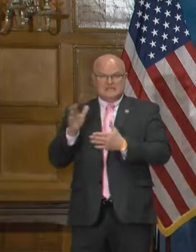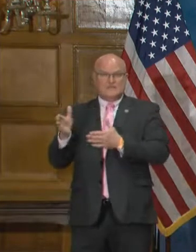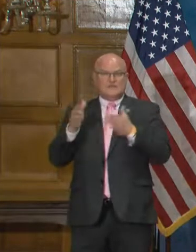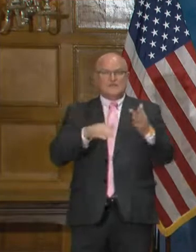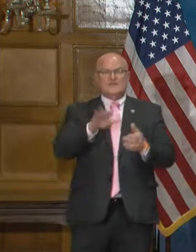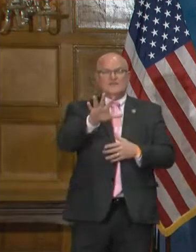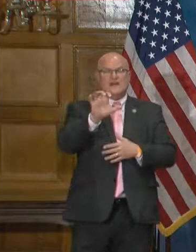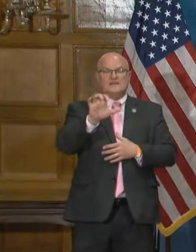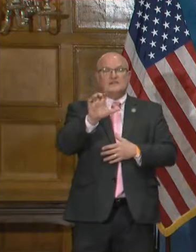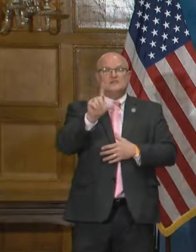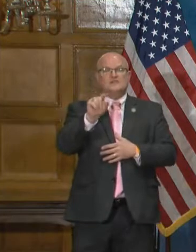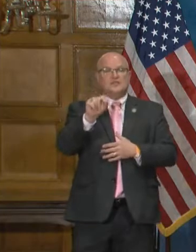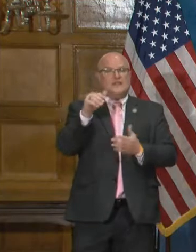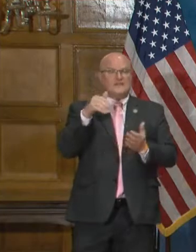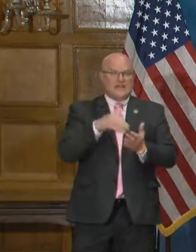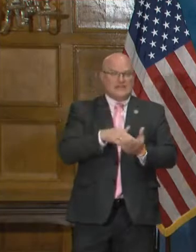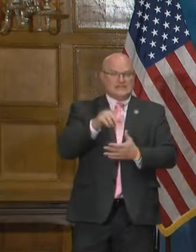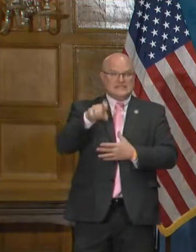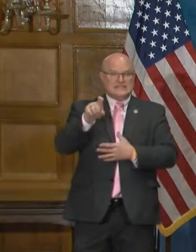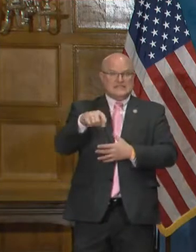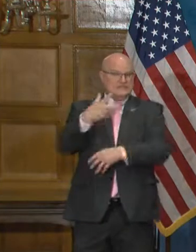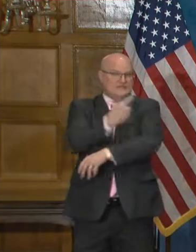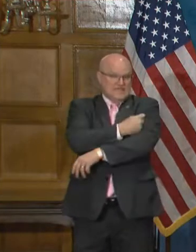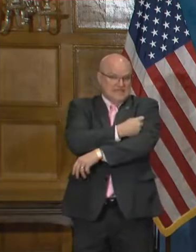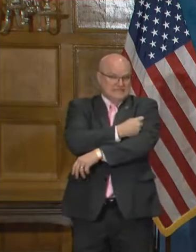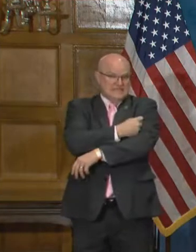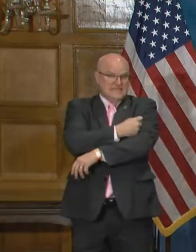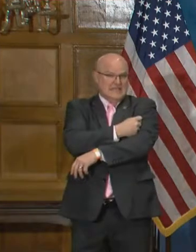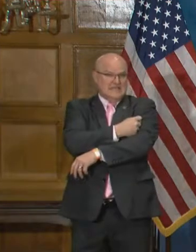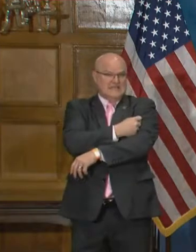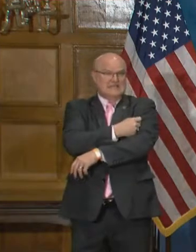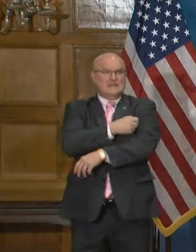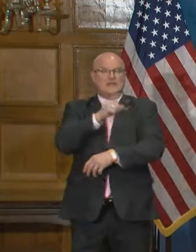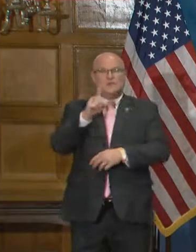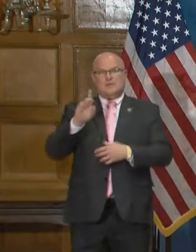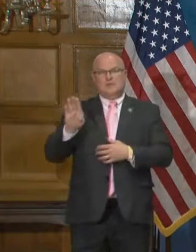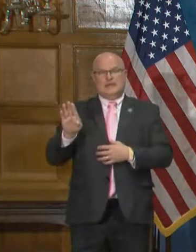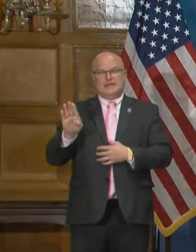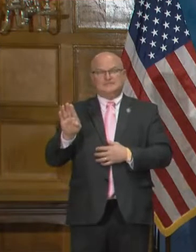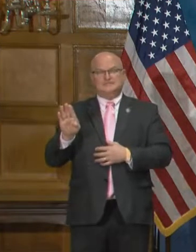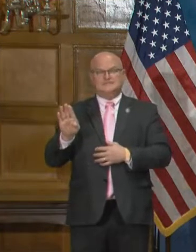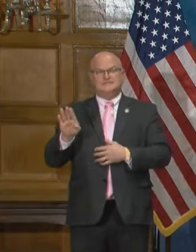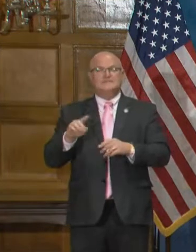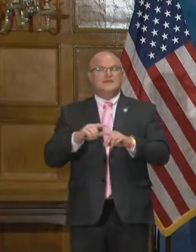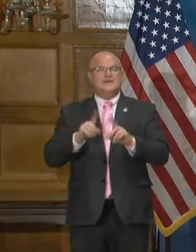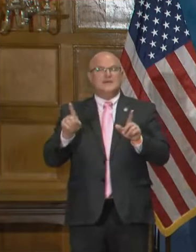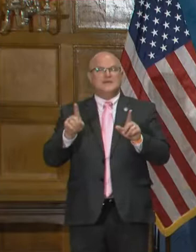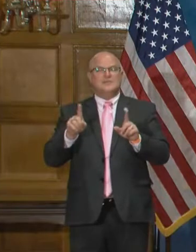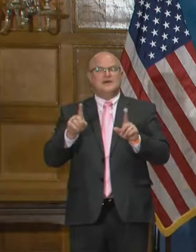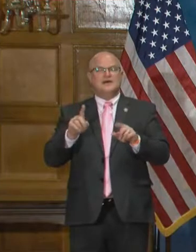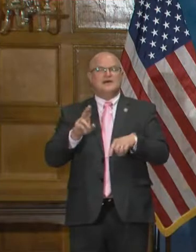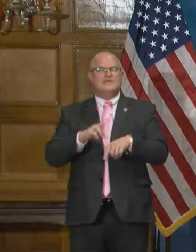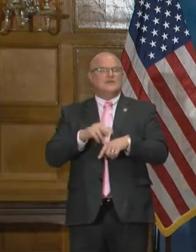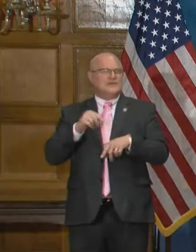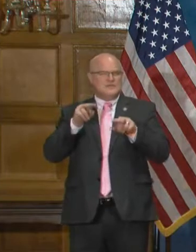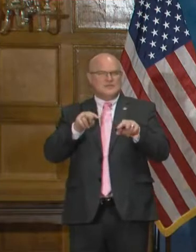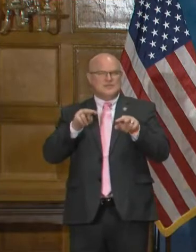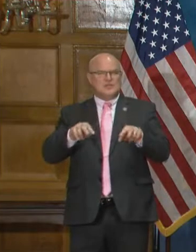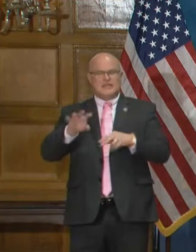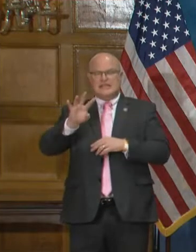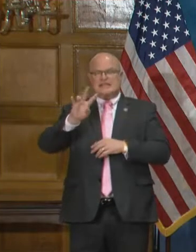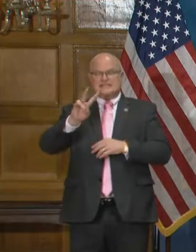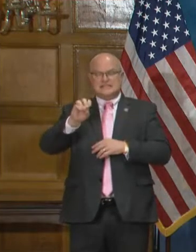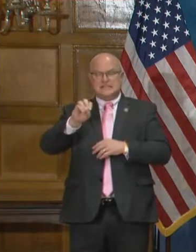520,000 that needs to be vaccinated in 1b. But of course if you look at